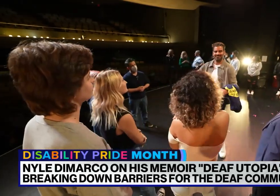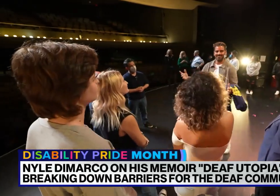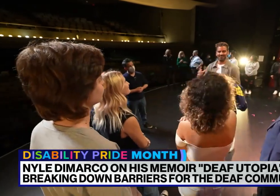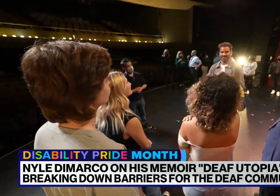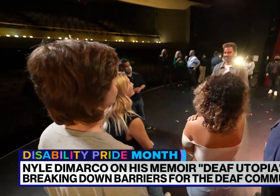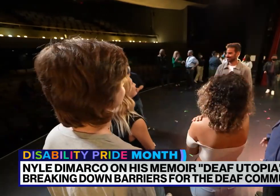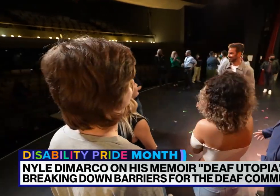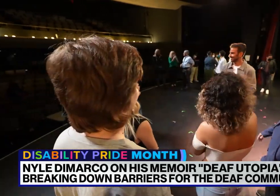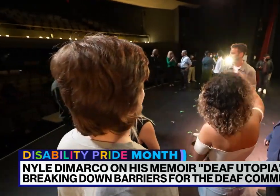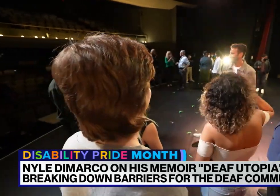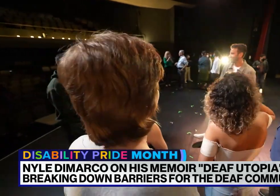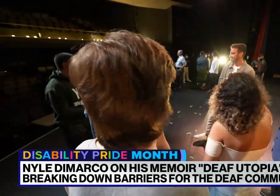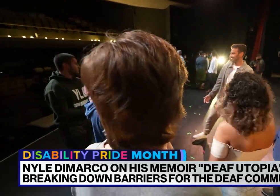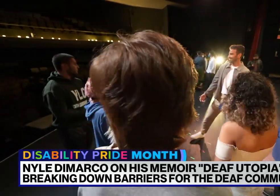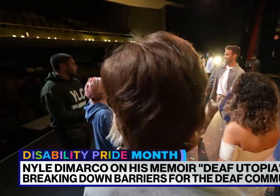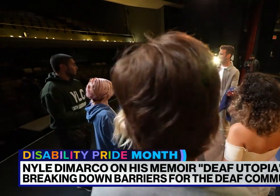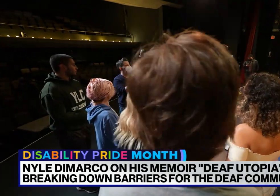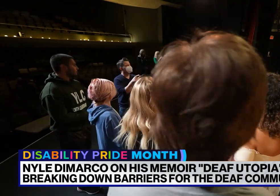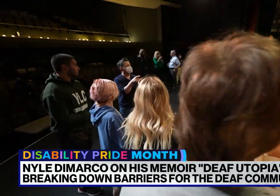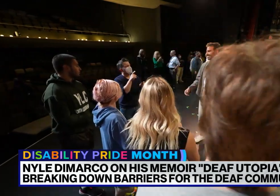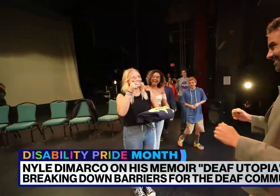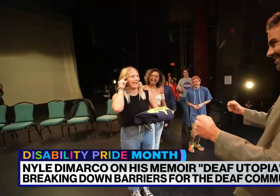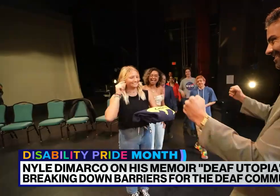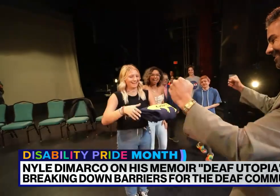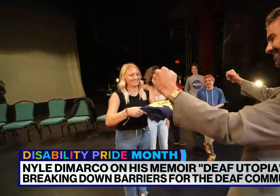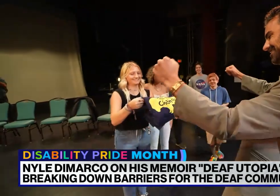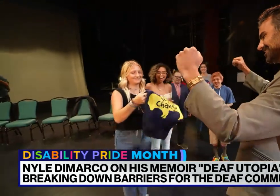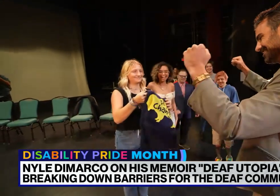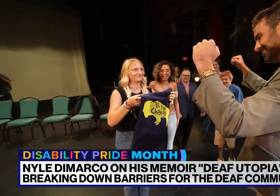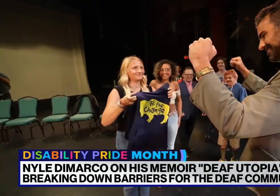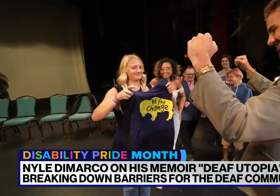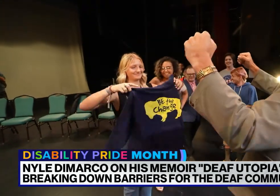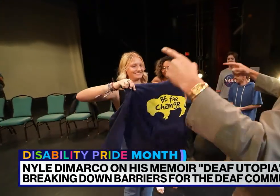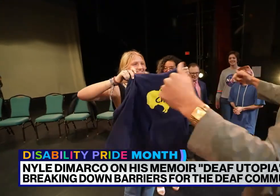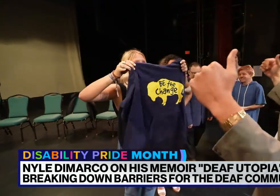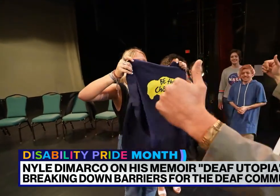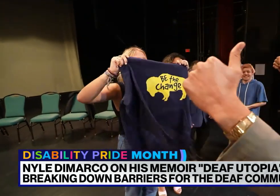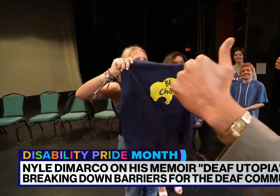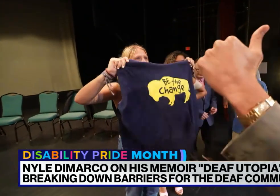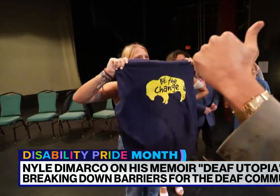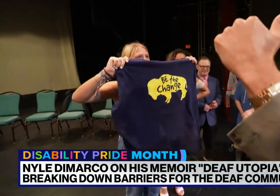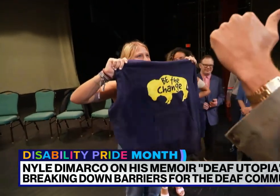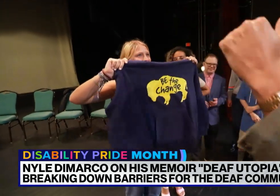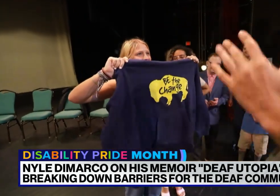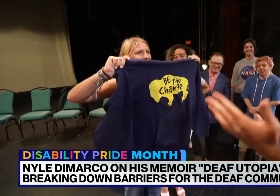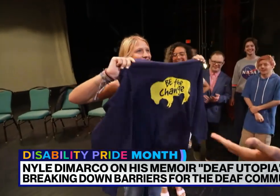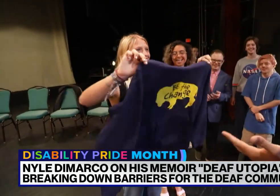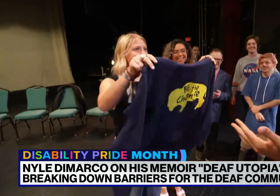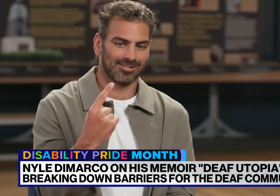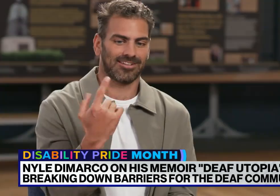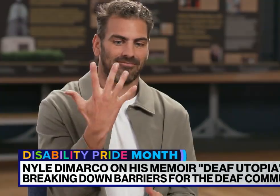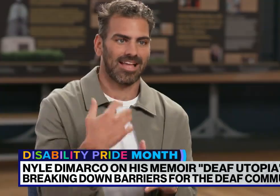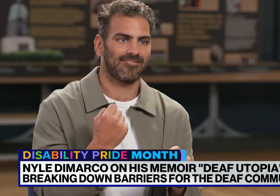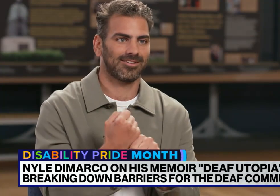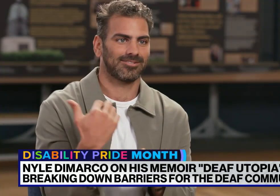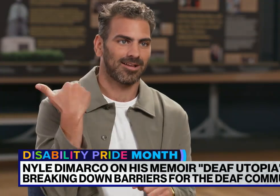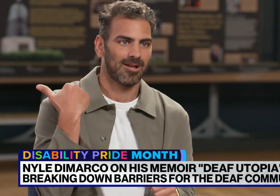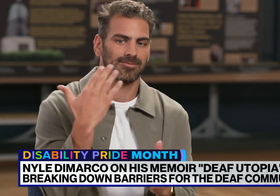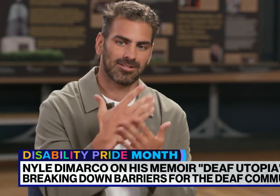for an award-winning career while inspiring younger Deaf dreamers to be the change. If someone had told me